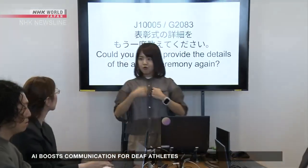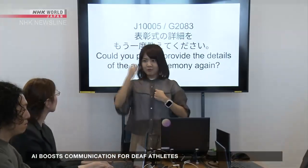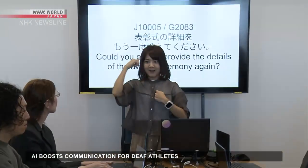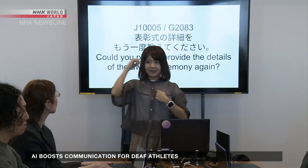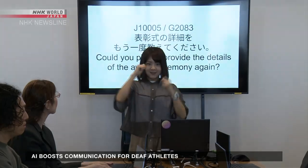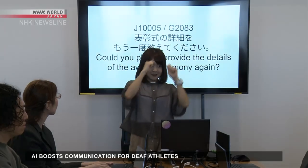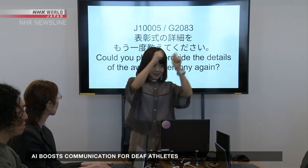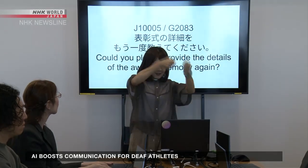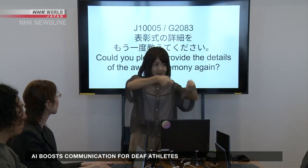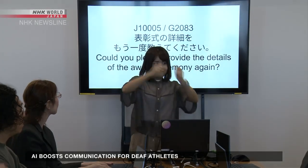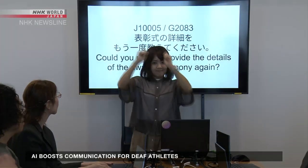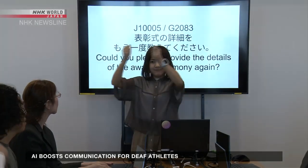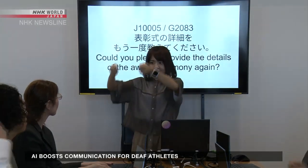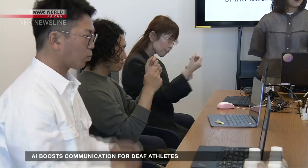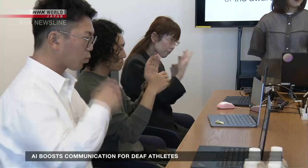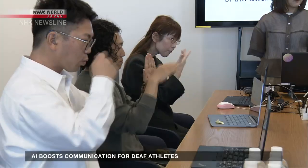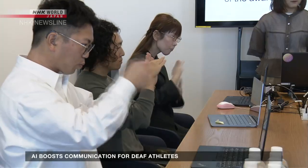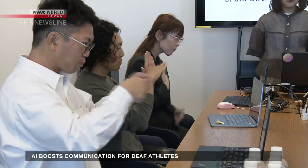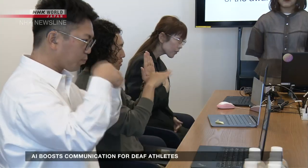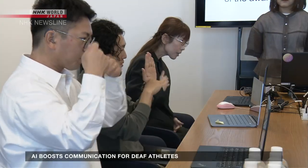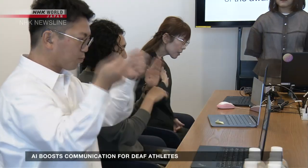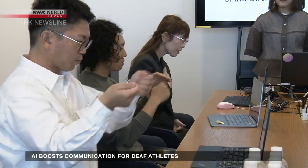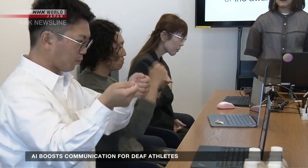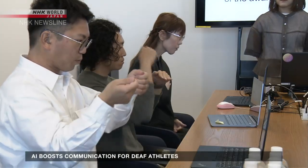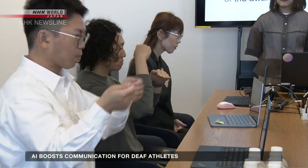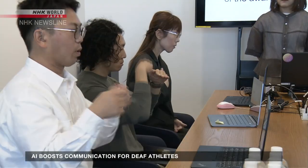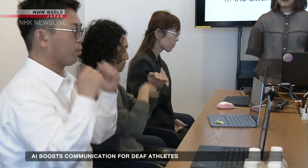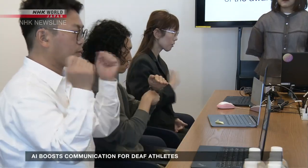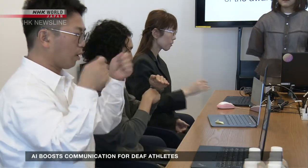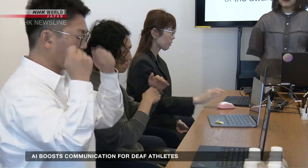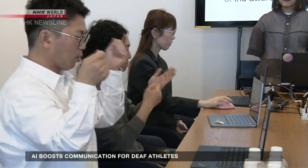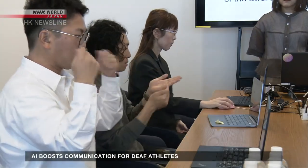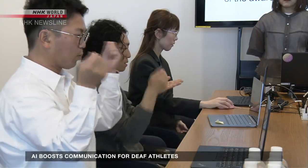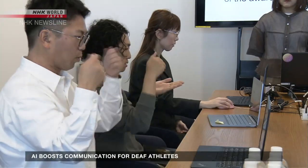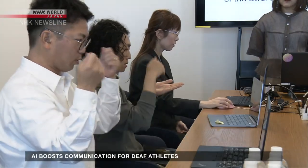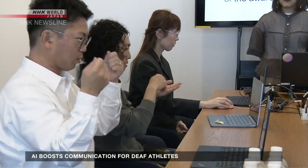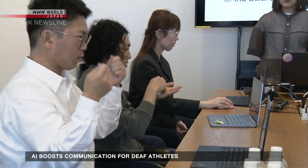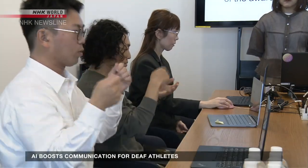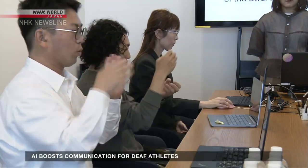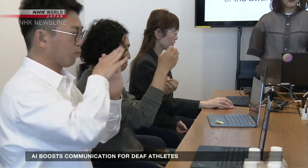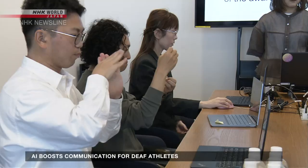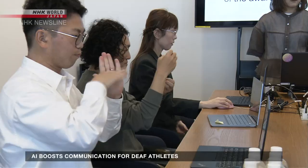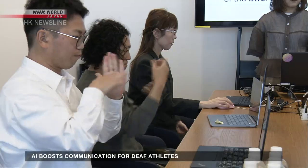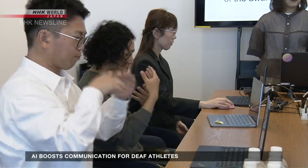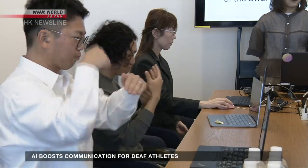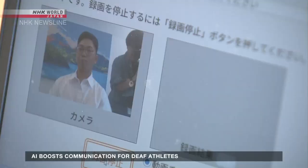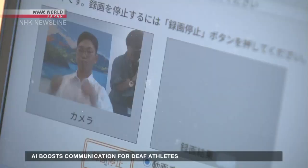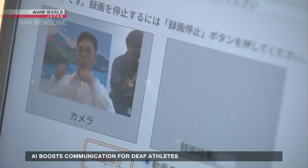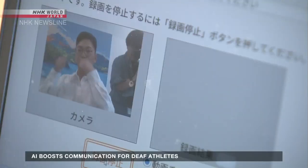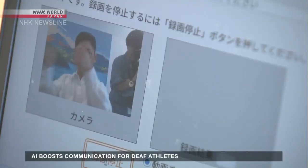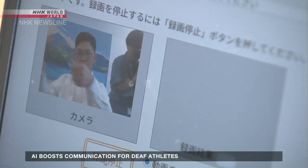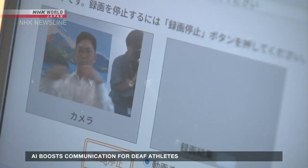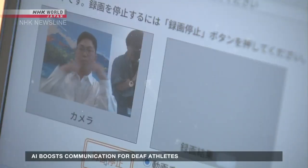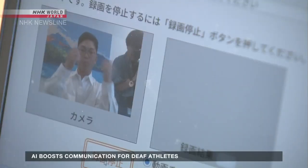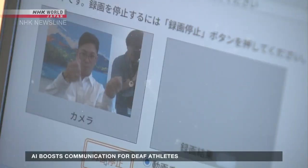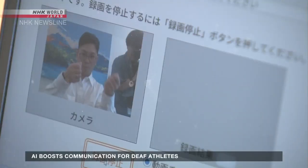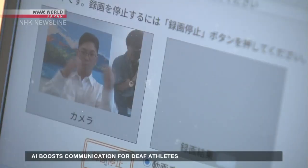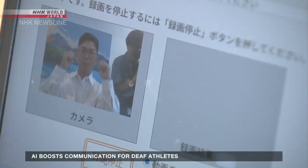Japanese sign language data. But next, it had to learn international sign language. It had to be trained to